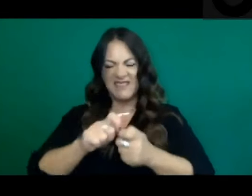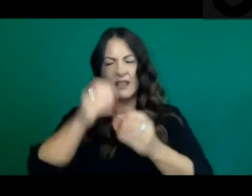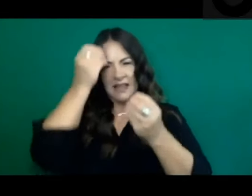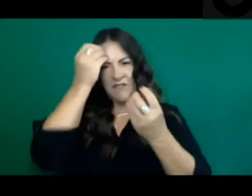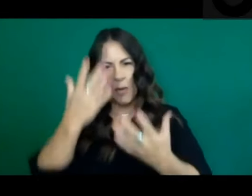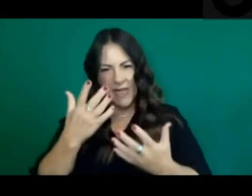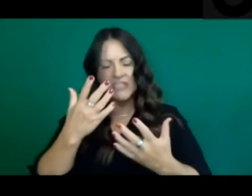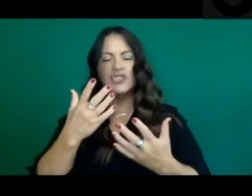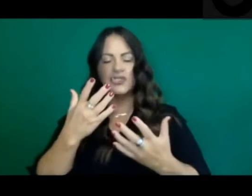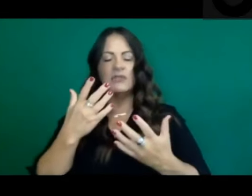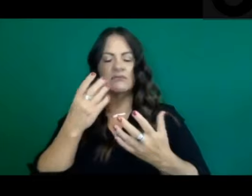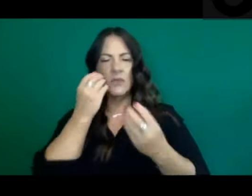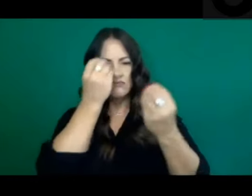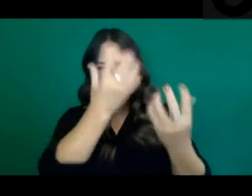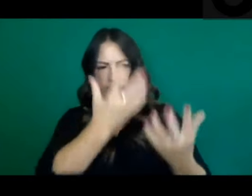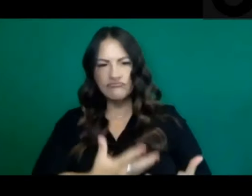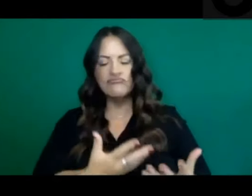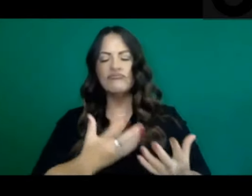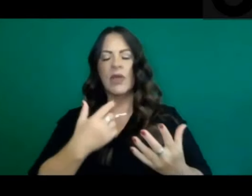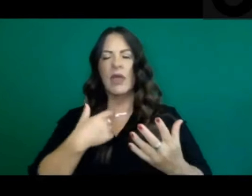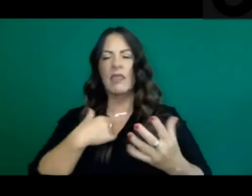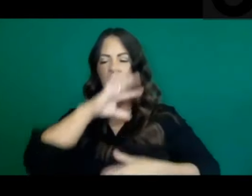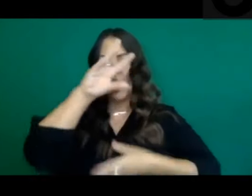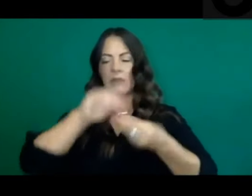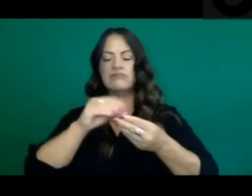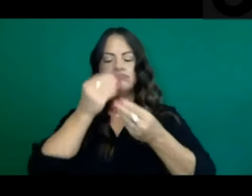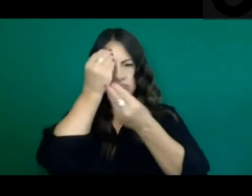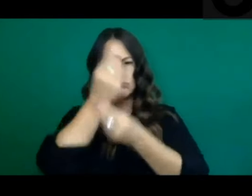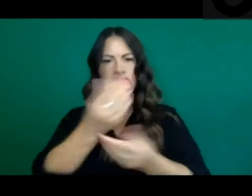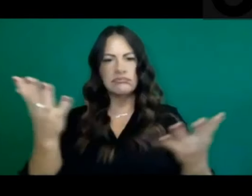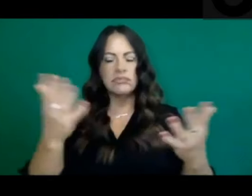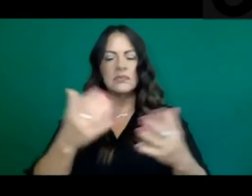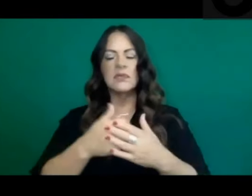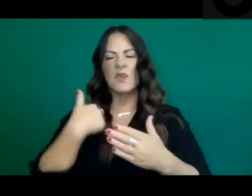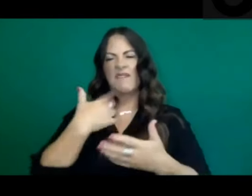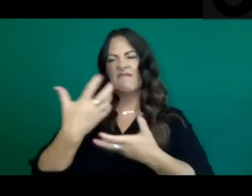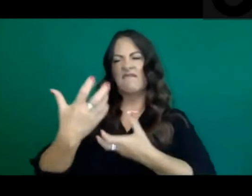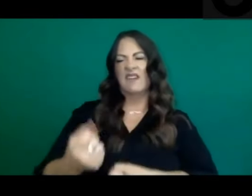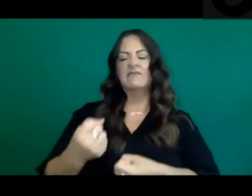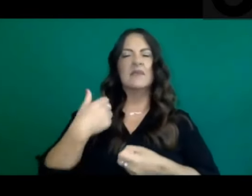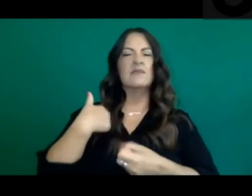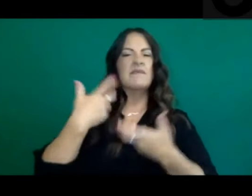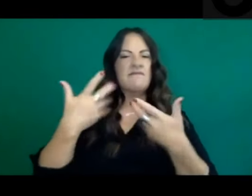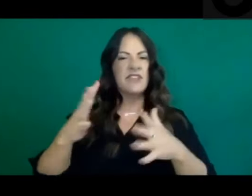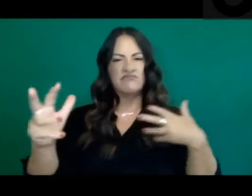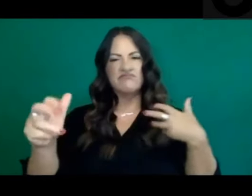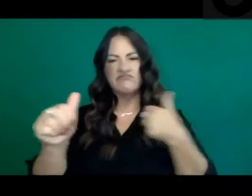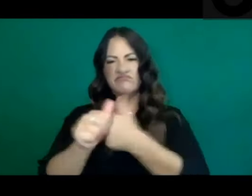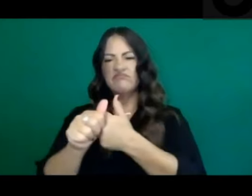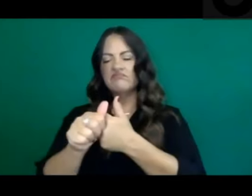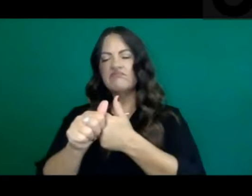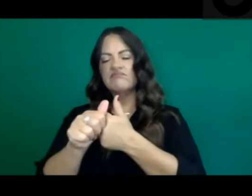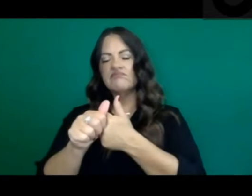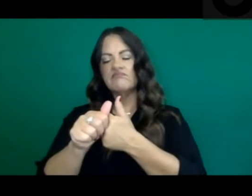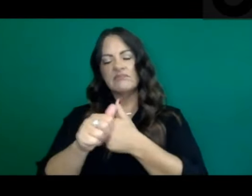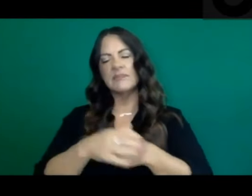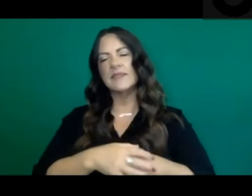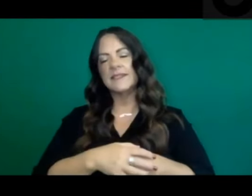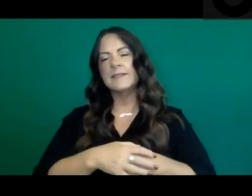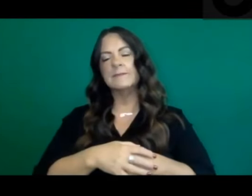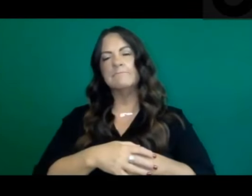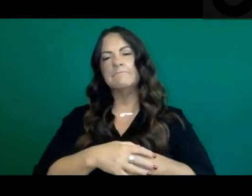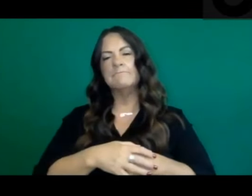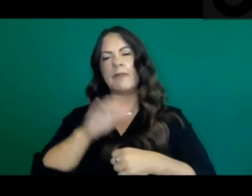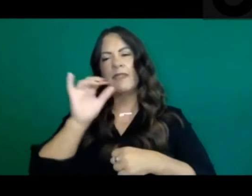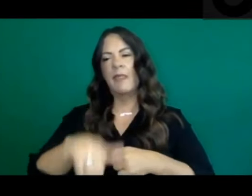report it as a case. So we feel fairly confident that we have seen the majority of those cases show up in